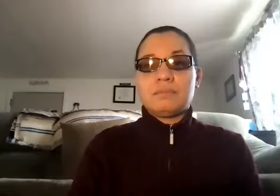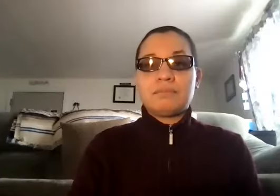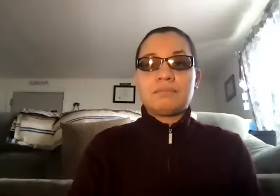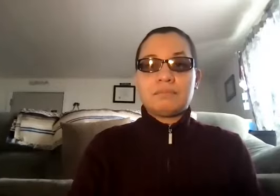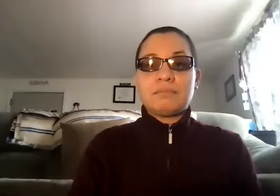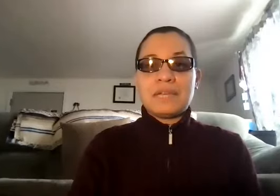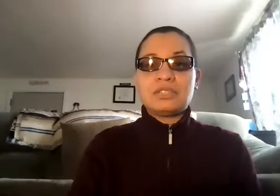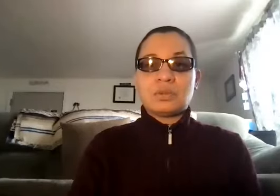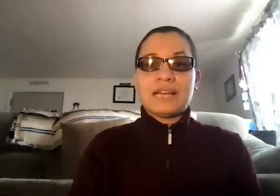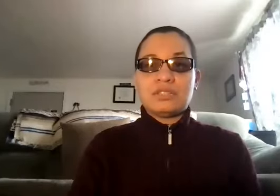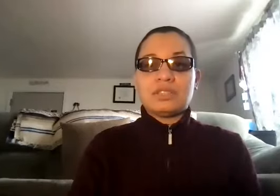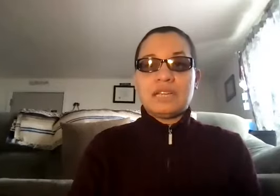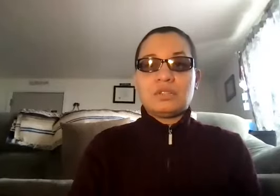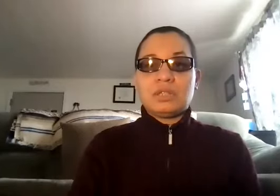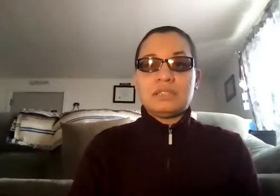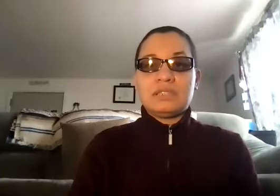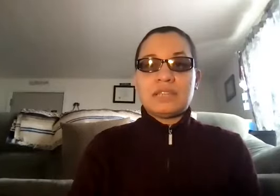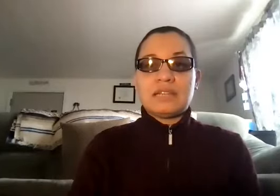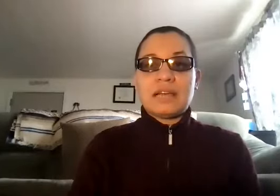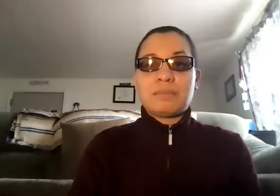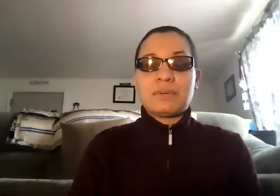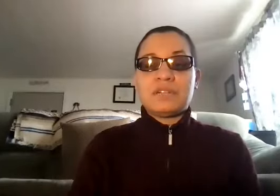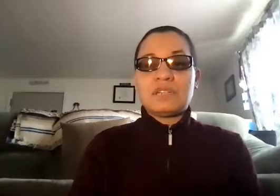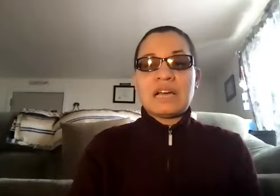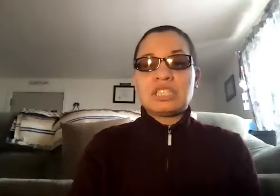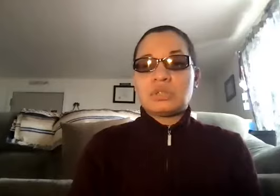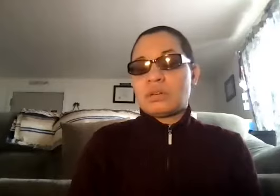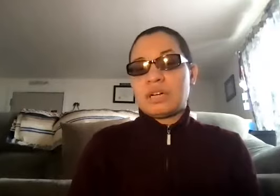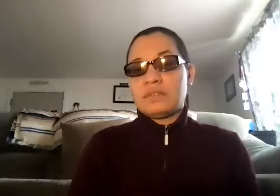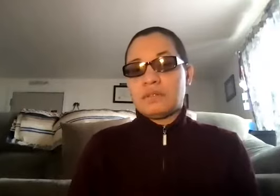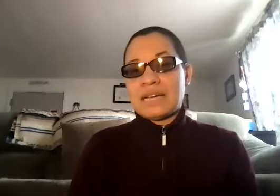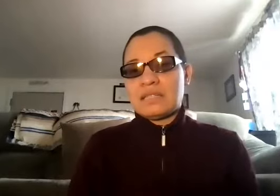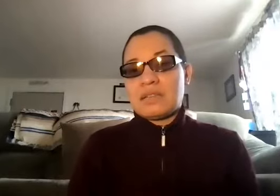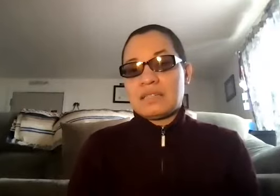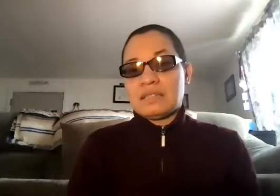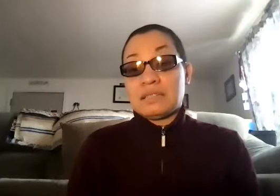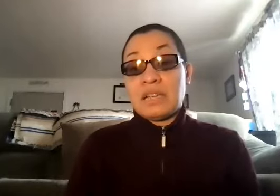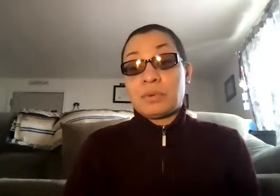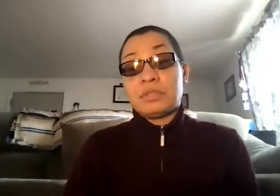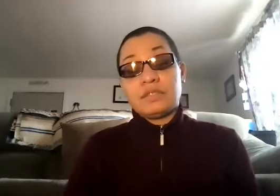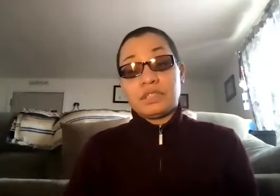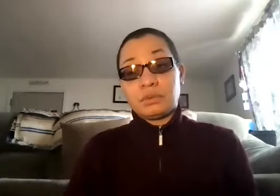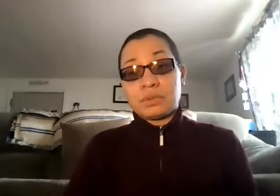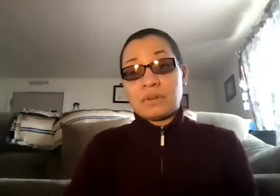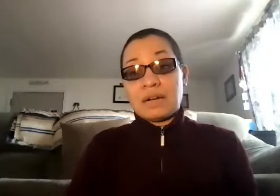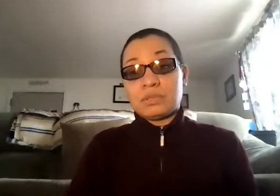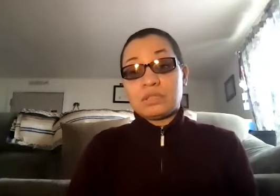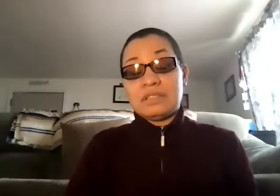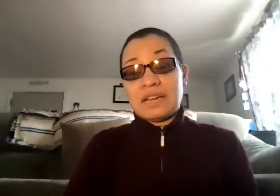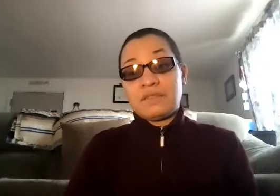make sure that your landlord understands that. But if you're not sure of your rights as a disabled individual, would definitely